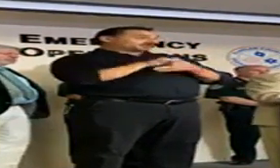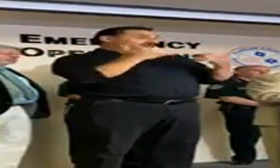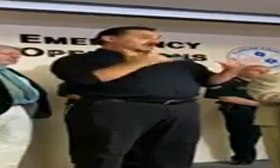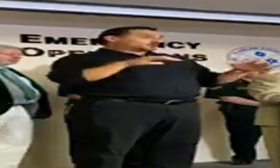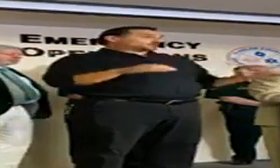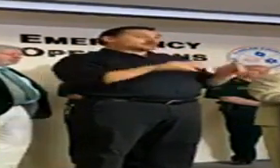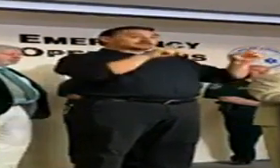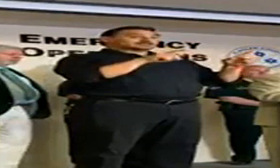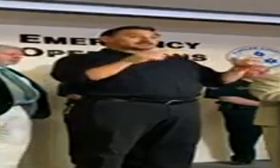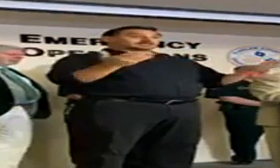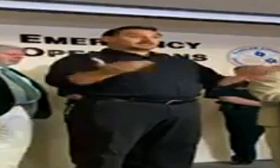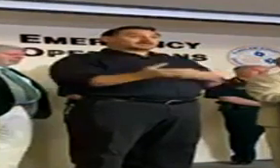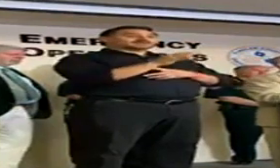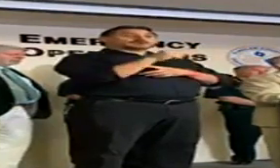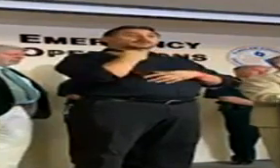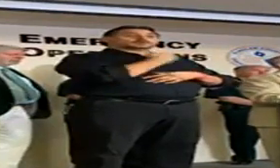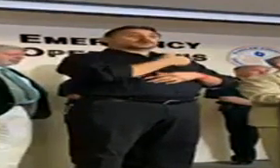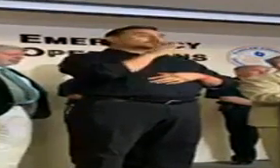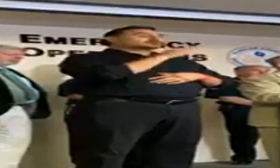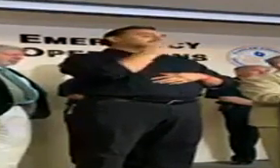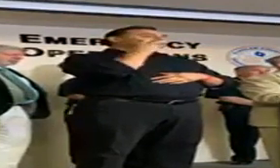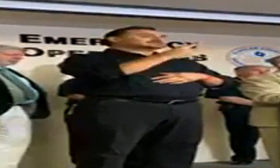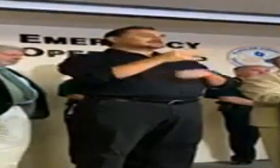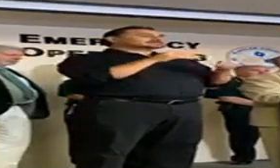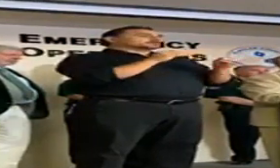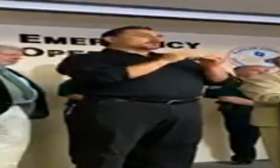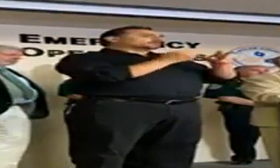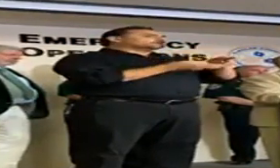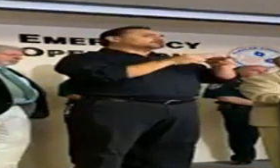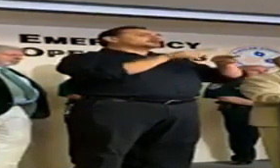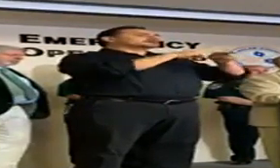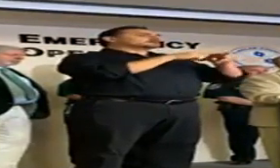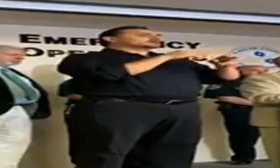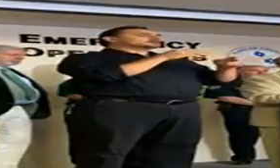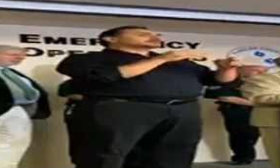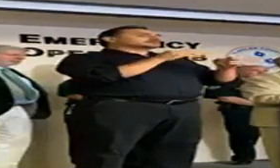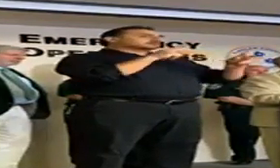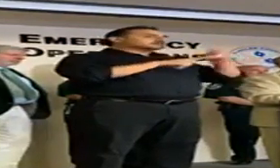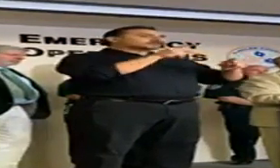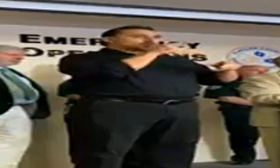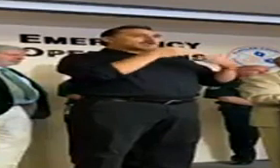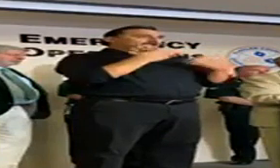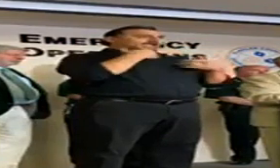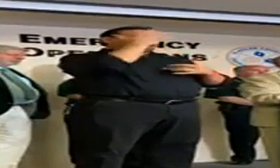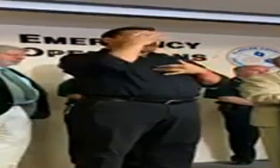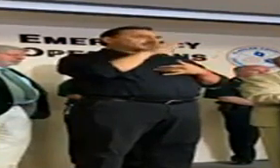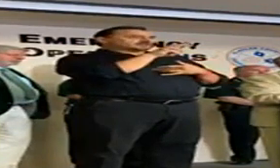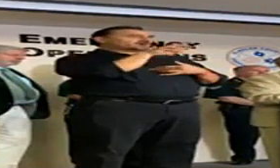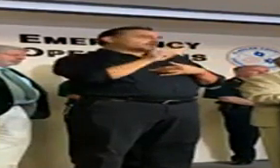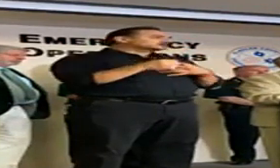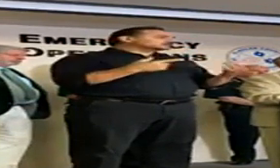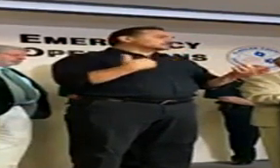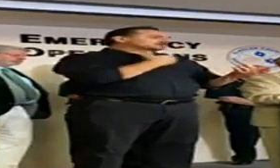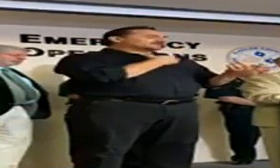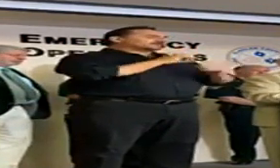doing testing in the state of Florida, we are going to see an uptick in the number of people who have the virus. So we'll get a